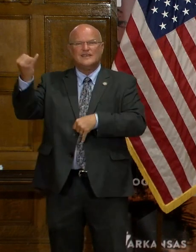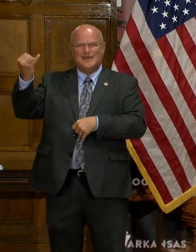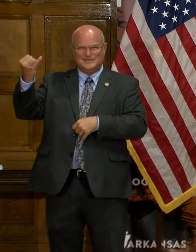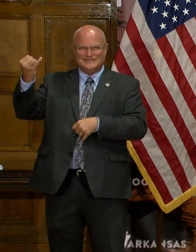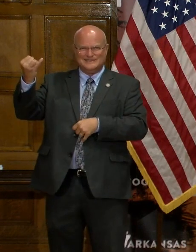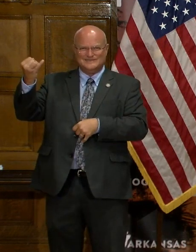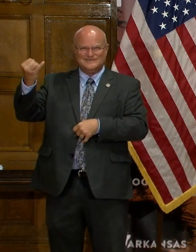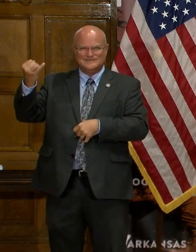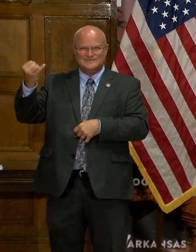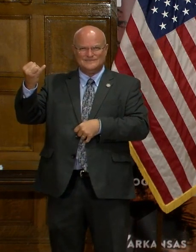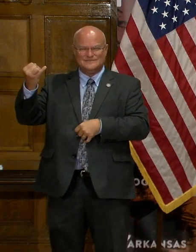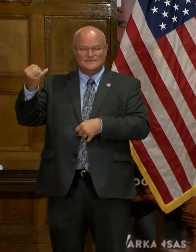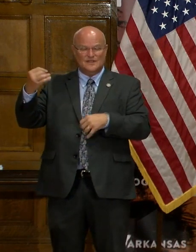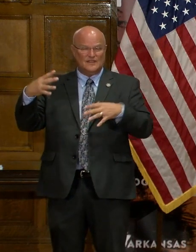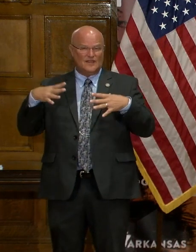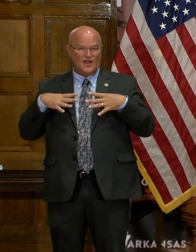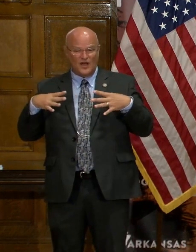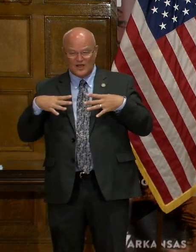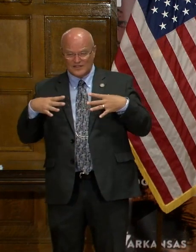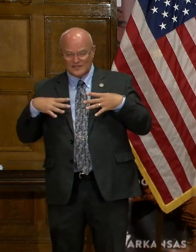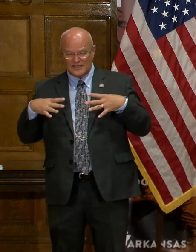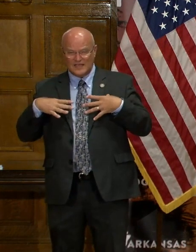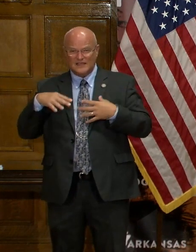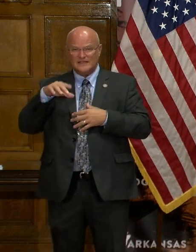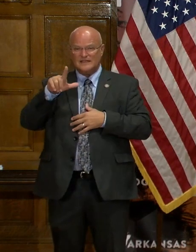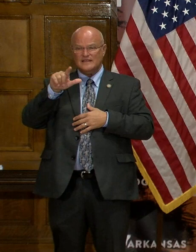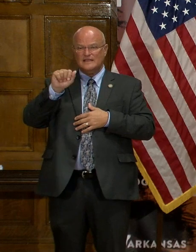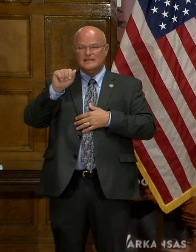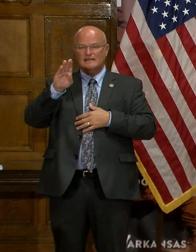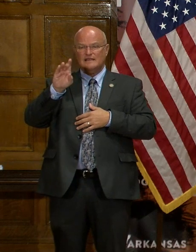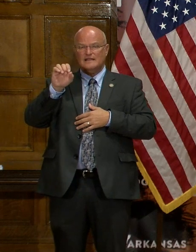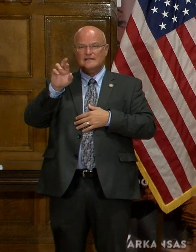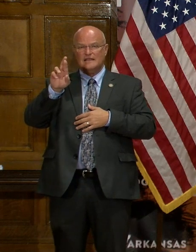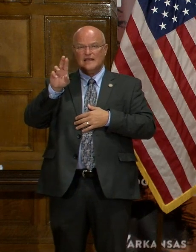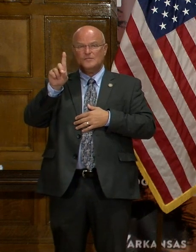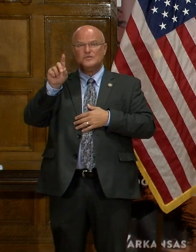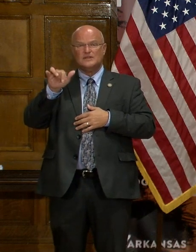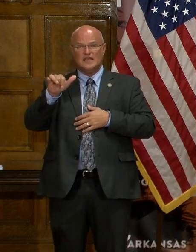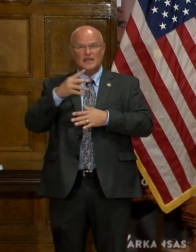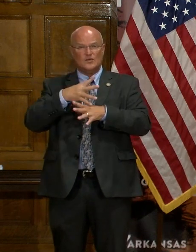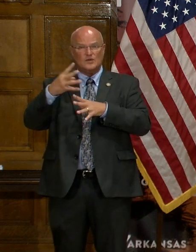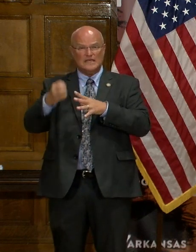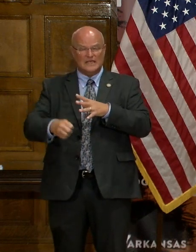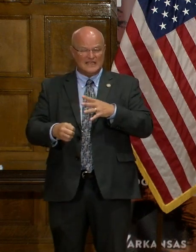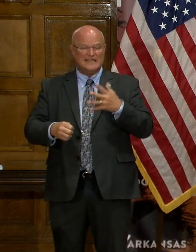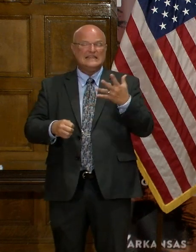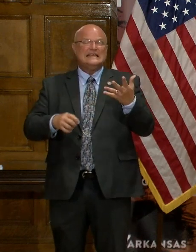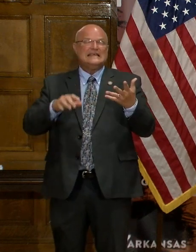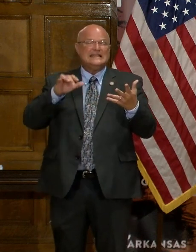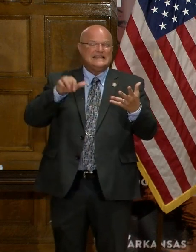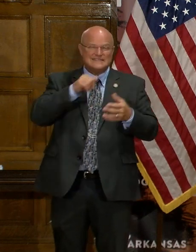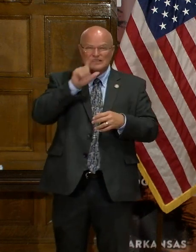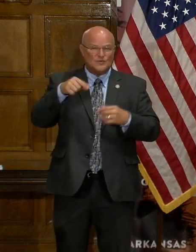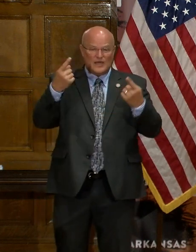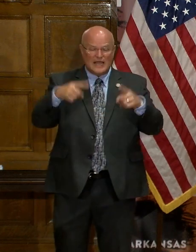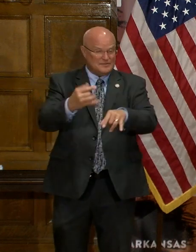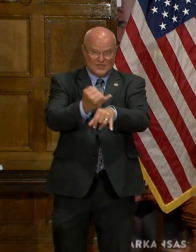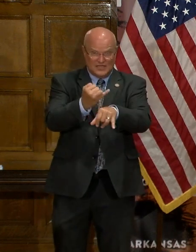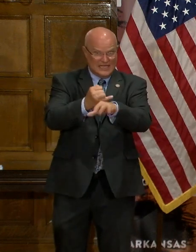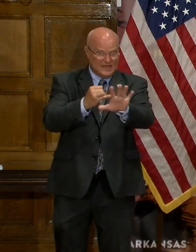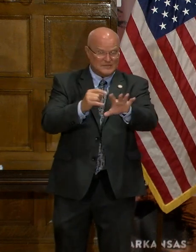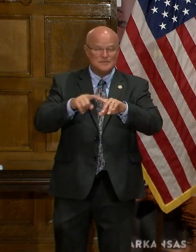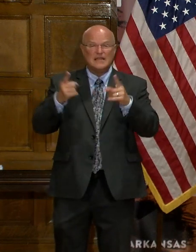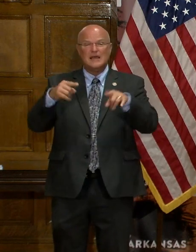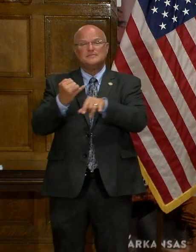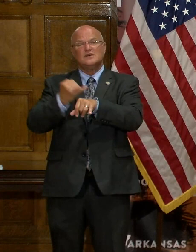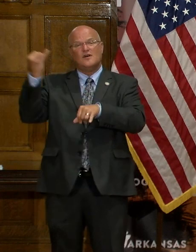over the holiday, over the Labor Day weekend. And that's where it's not just what happens on campus,